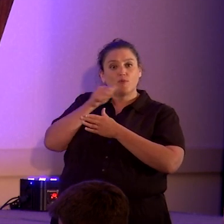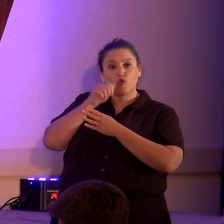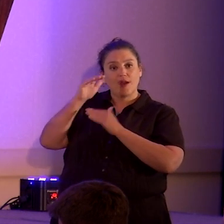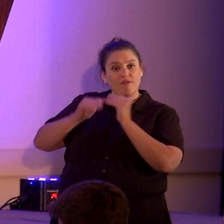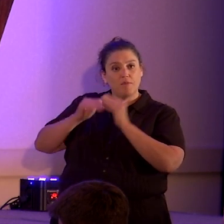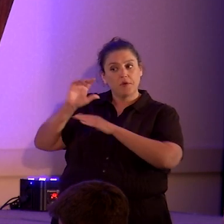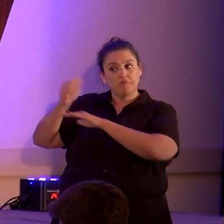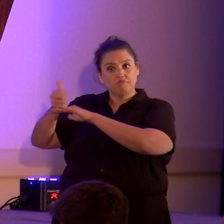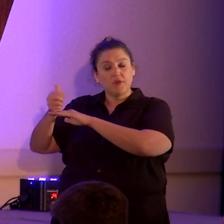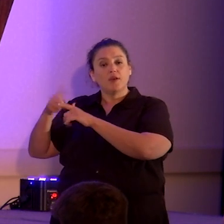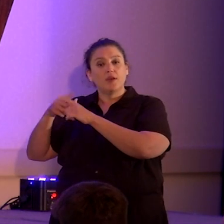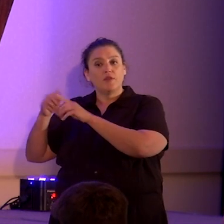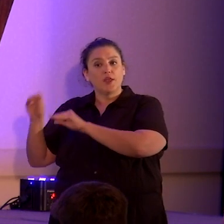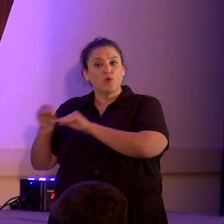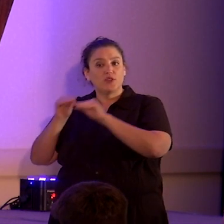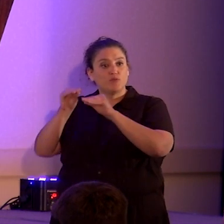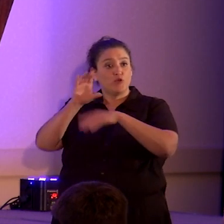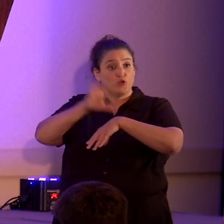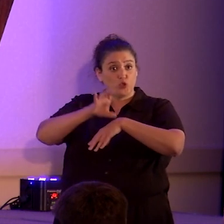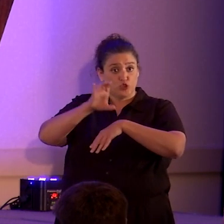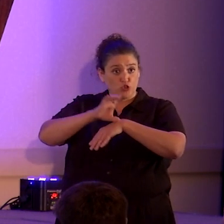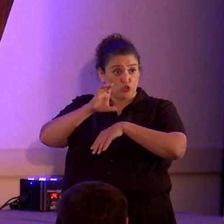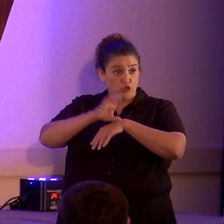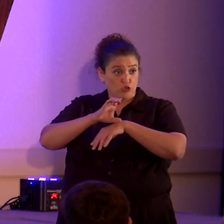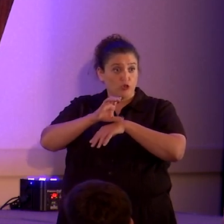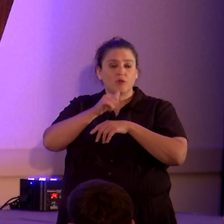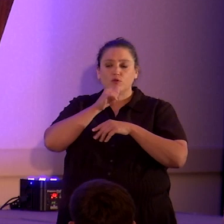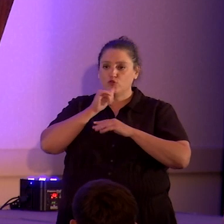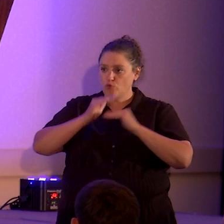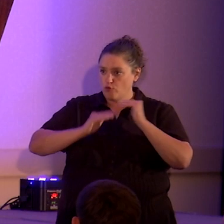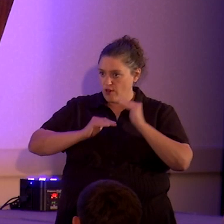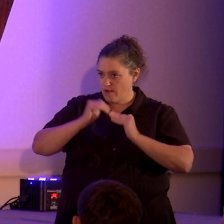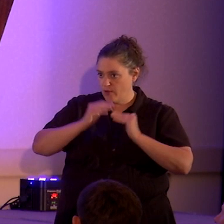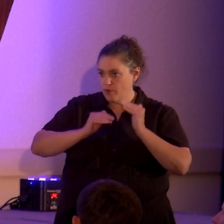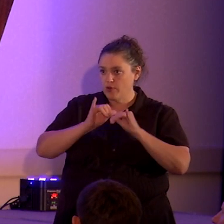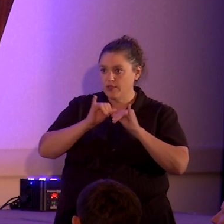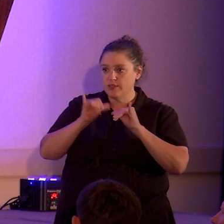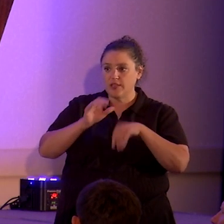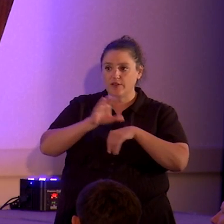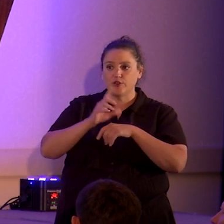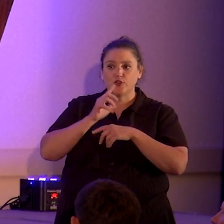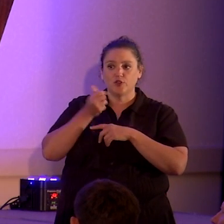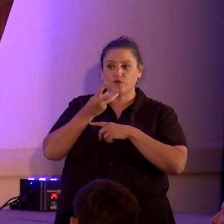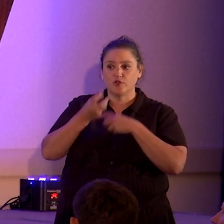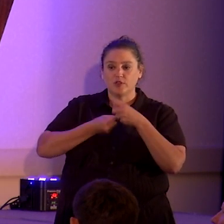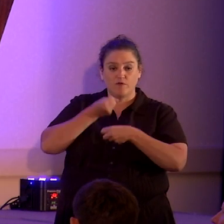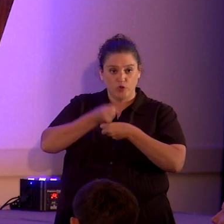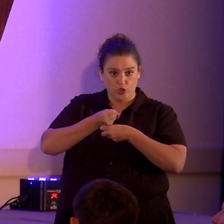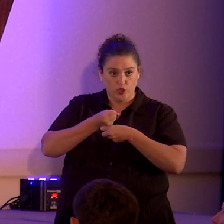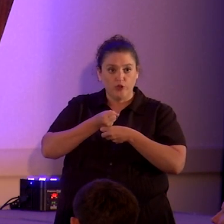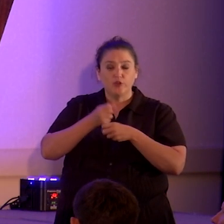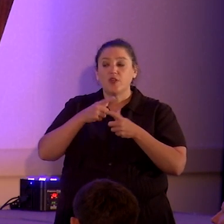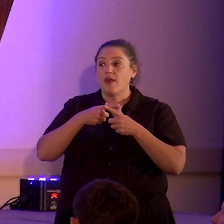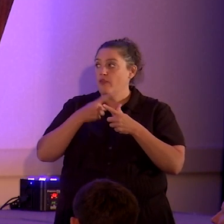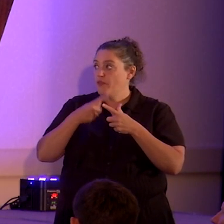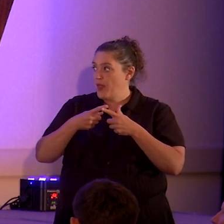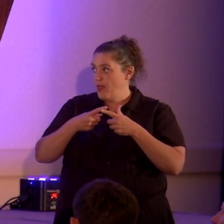And then it was moved to a church, which was a private building. And it stayed at the church for several years. However, then,